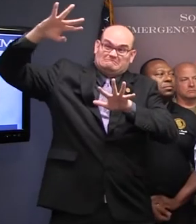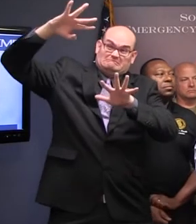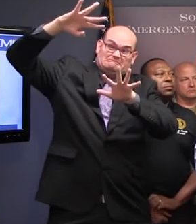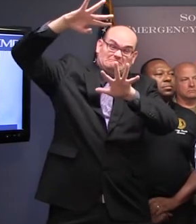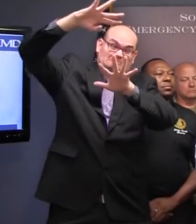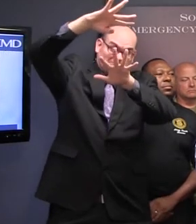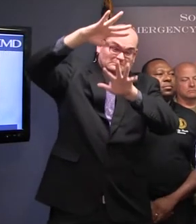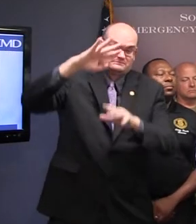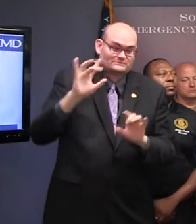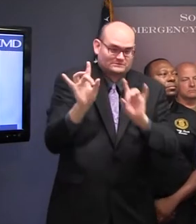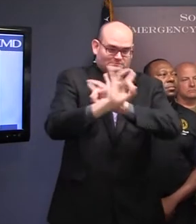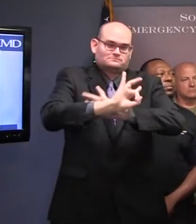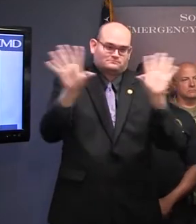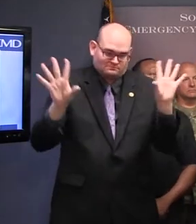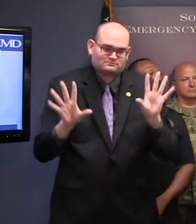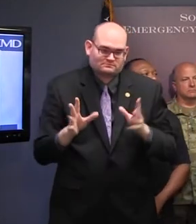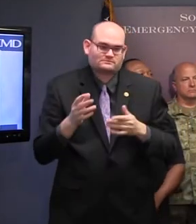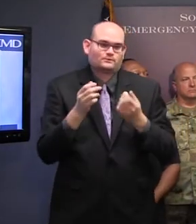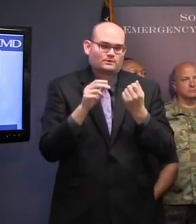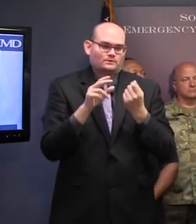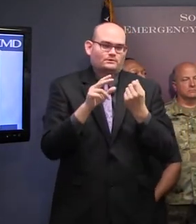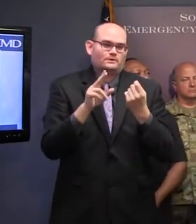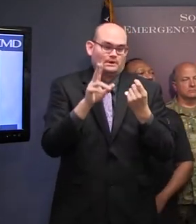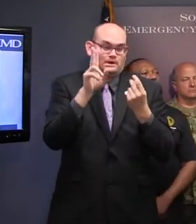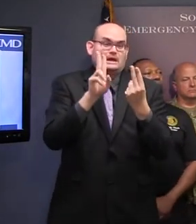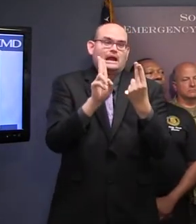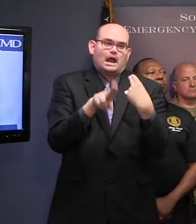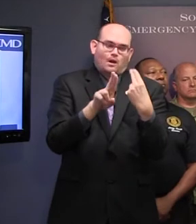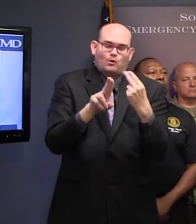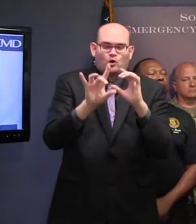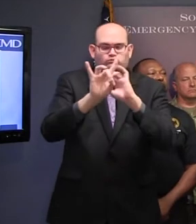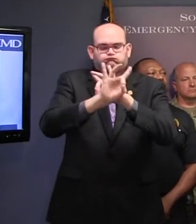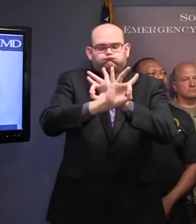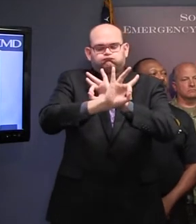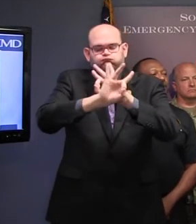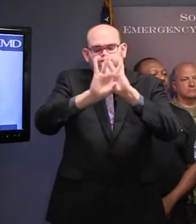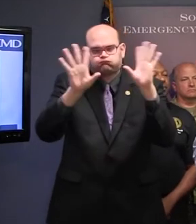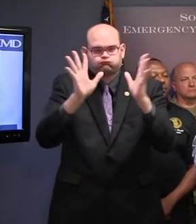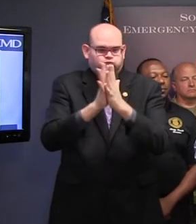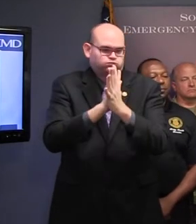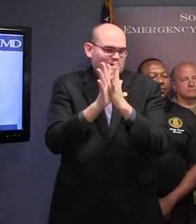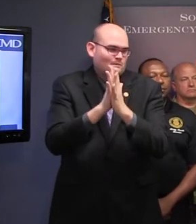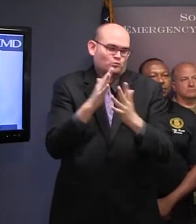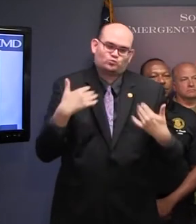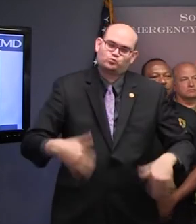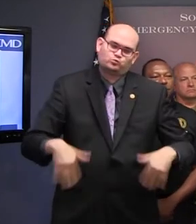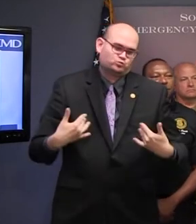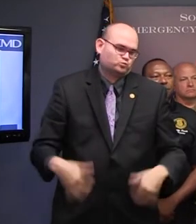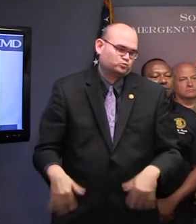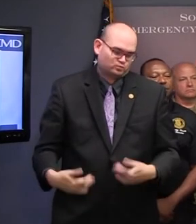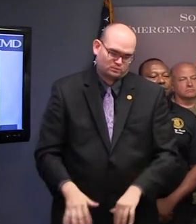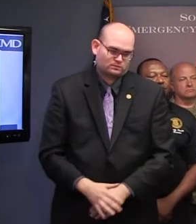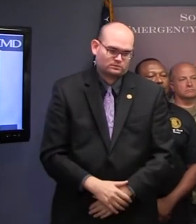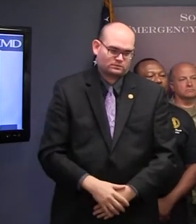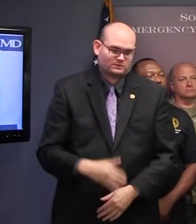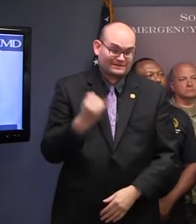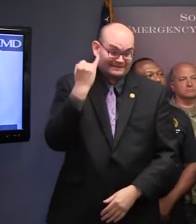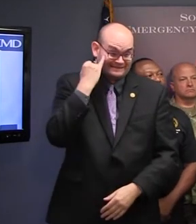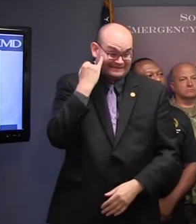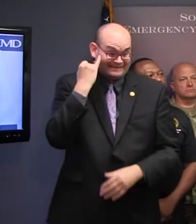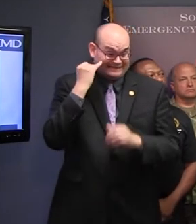everyone to do is get prepared. If you can leave now, go ahead.